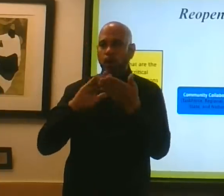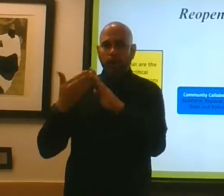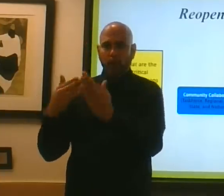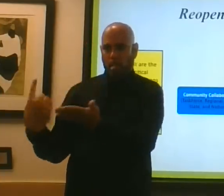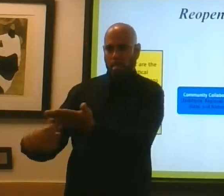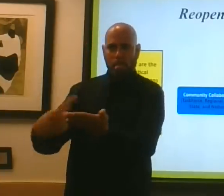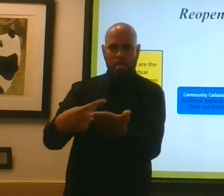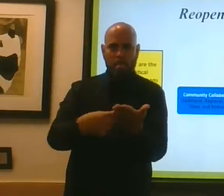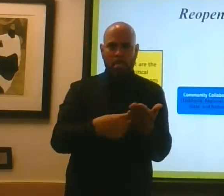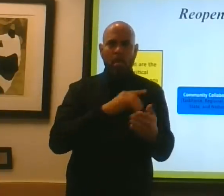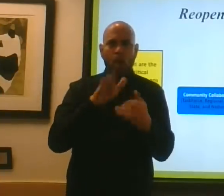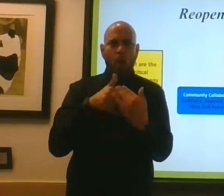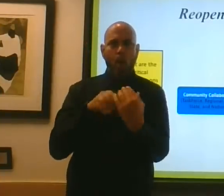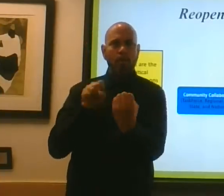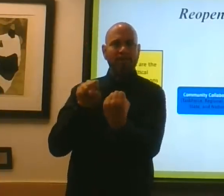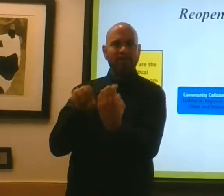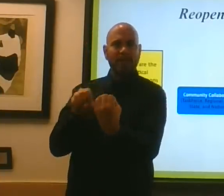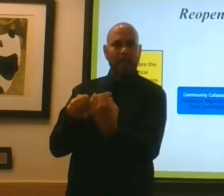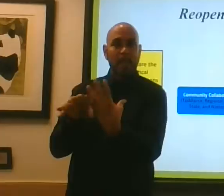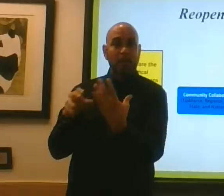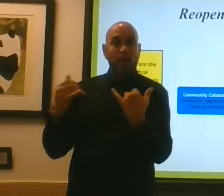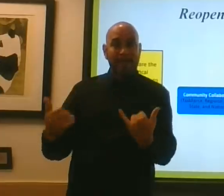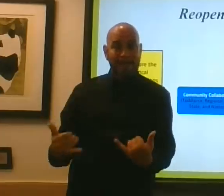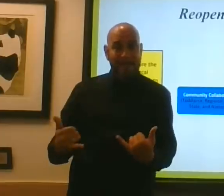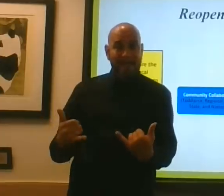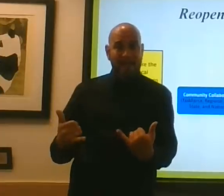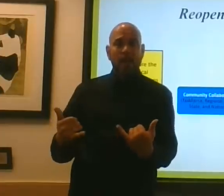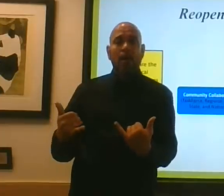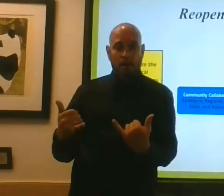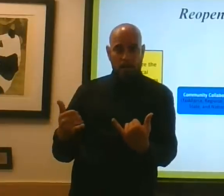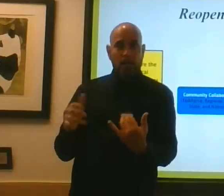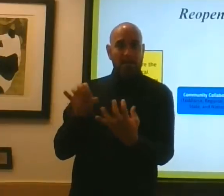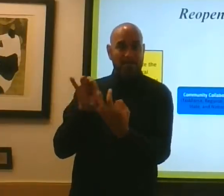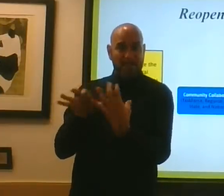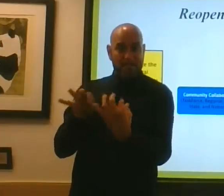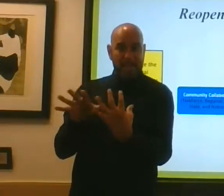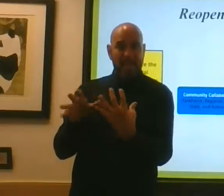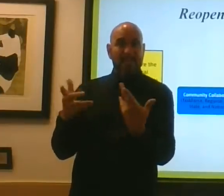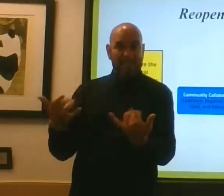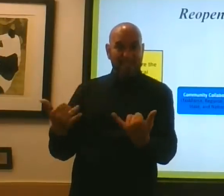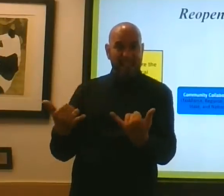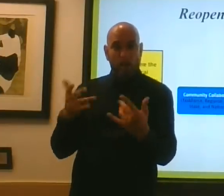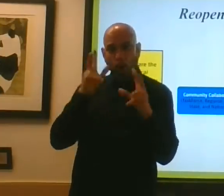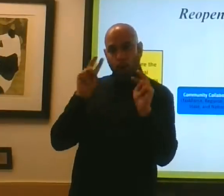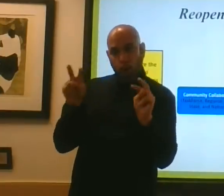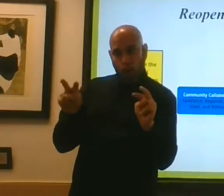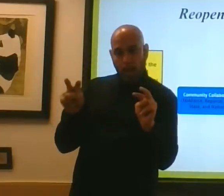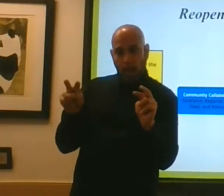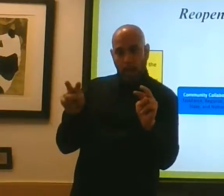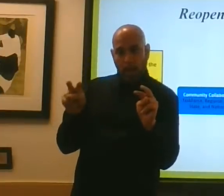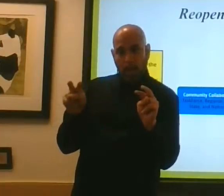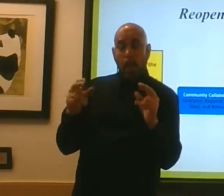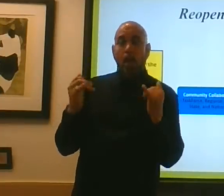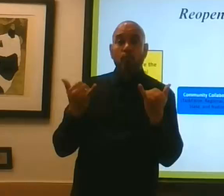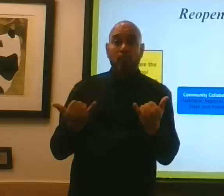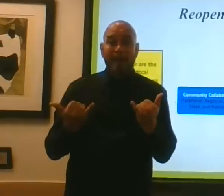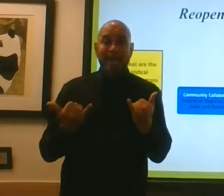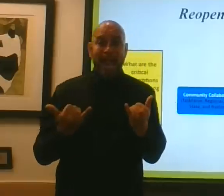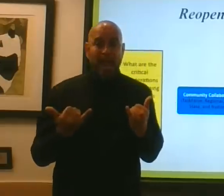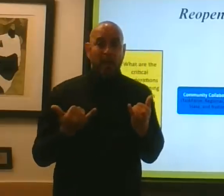feedback that we're getting. And right now, right now, as I shared the last time, we will, our data